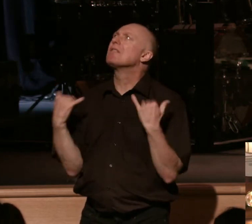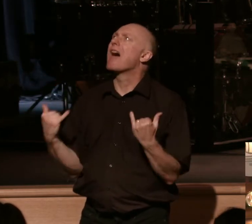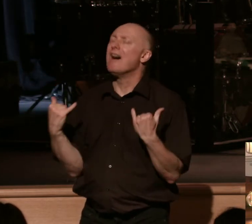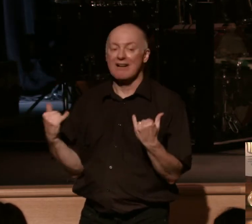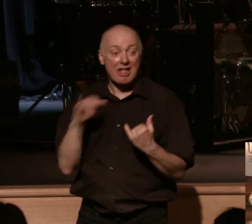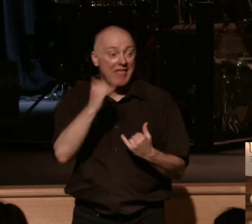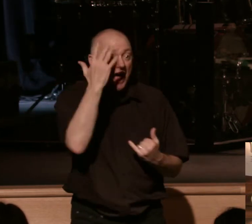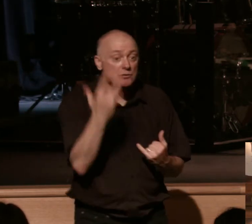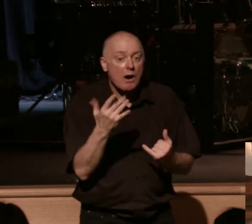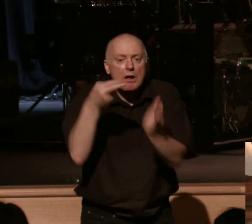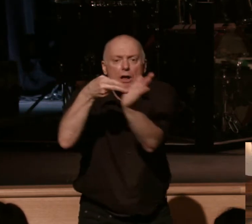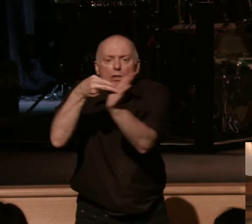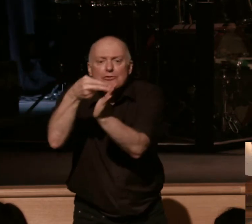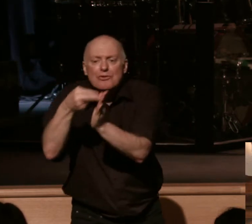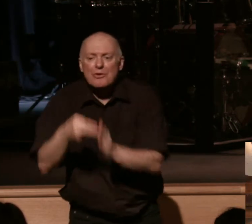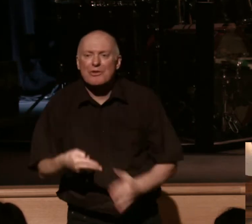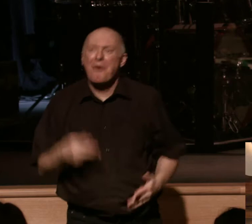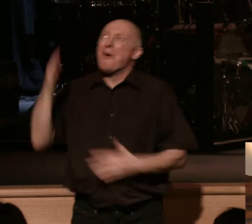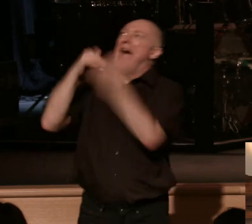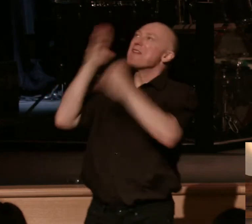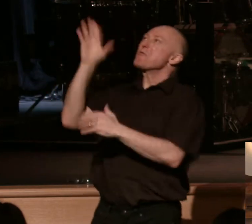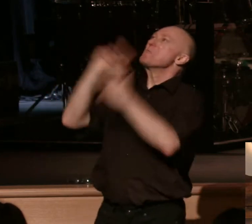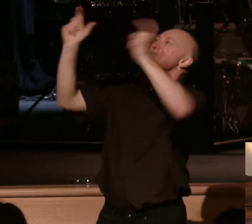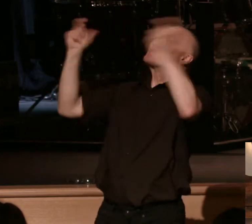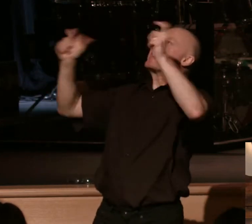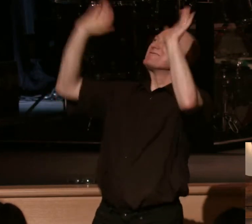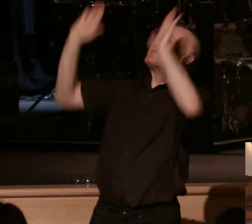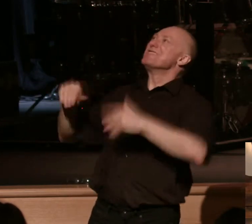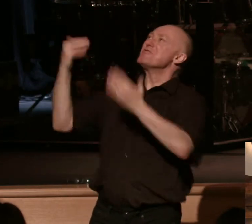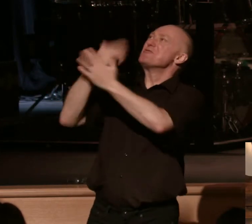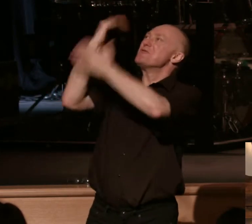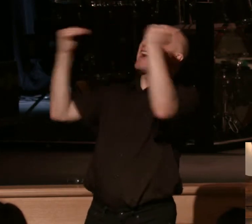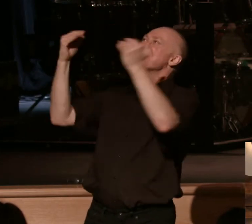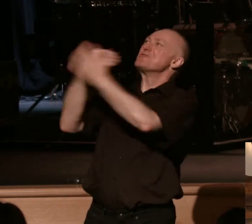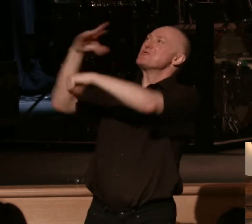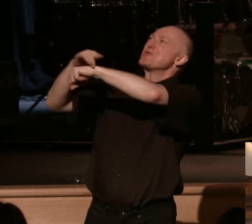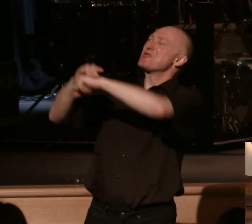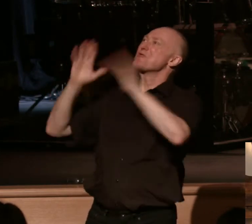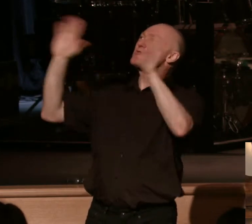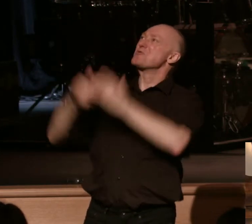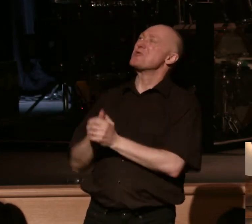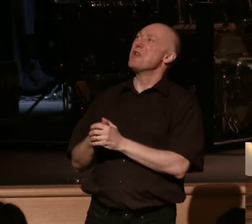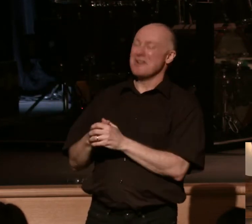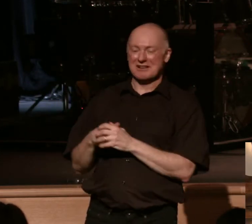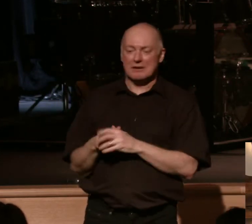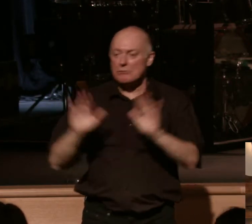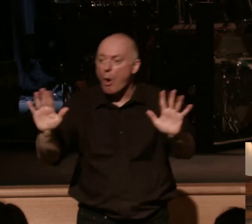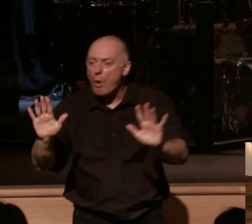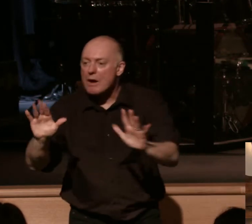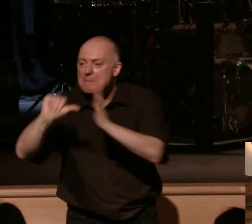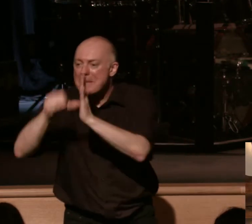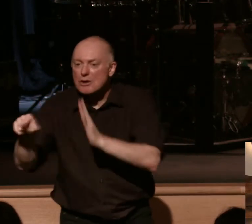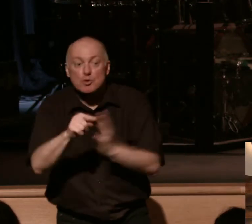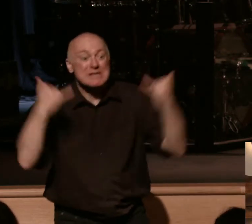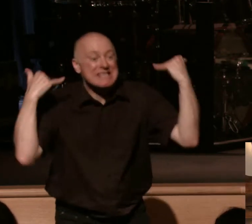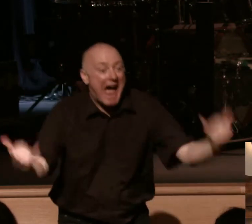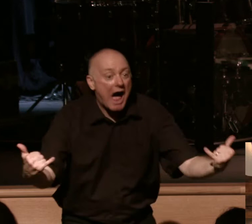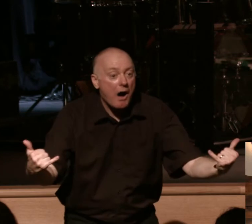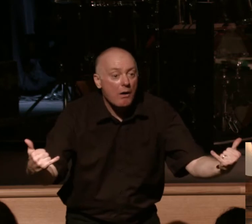theology is not just about, yeah, heaven's gonna be great, new heavens, new earth, that's gonna be, it's about, it impacts right now. It allows